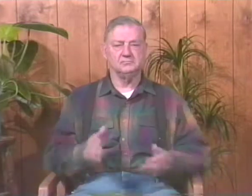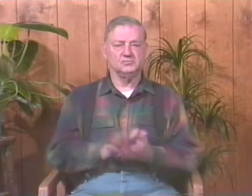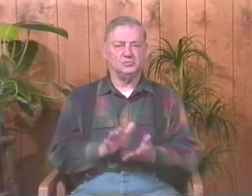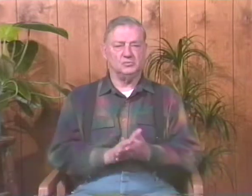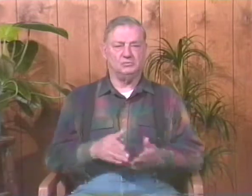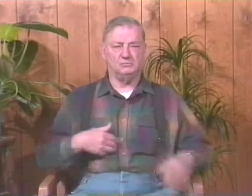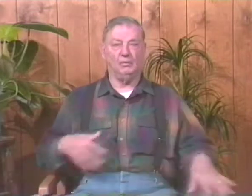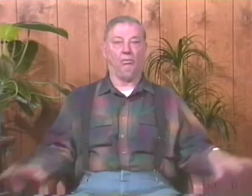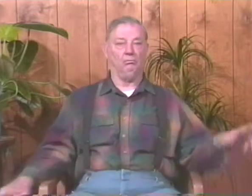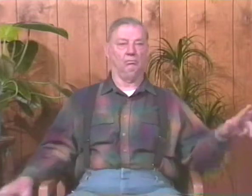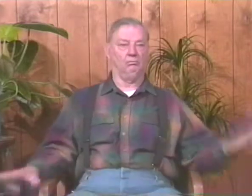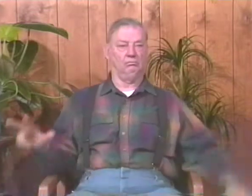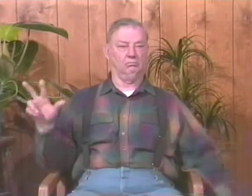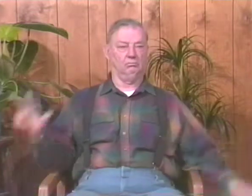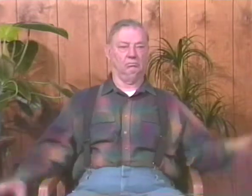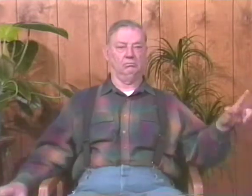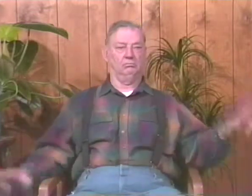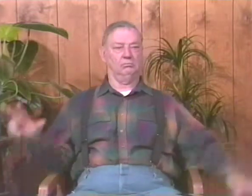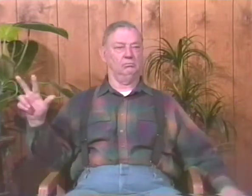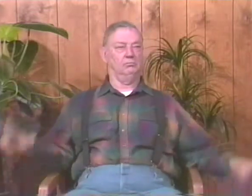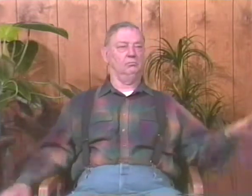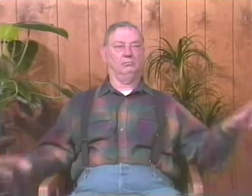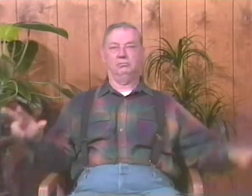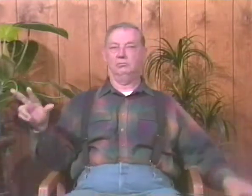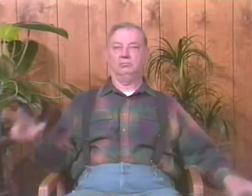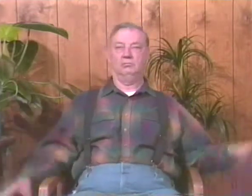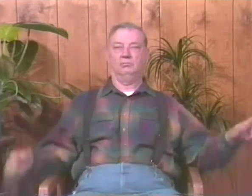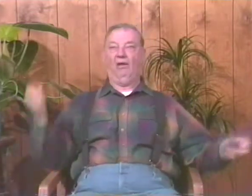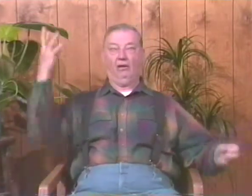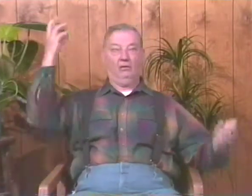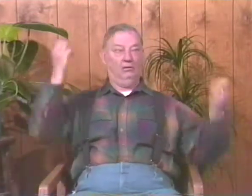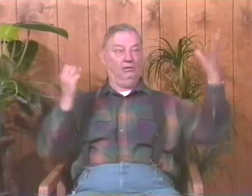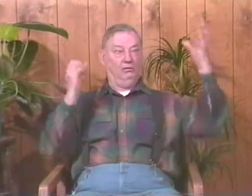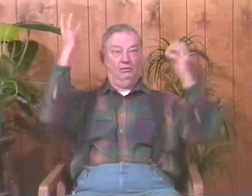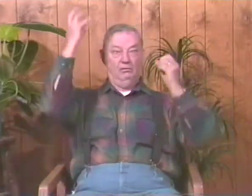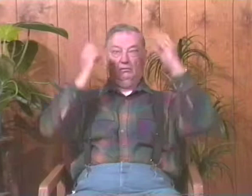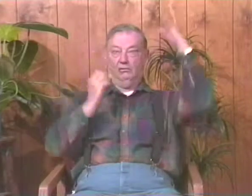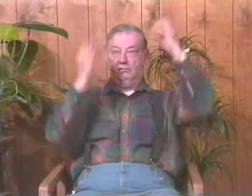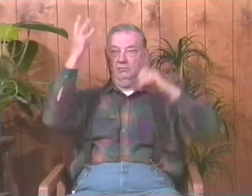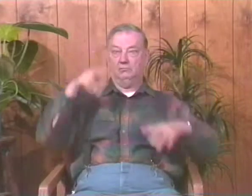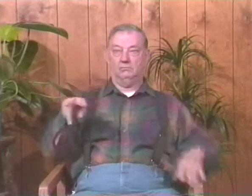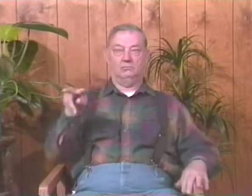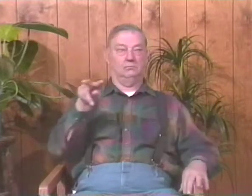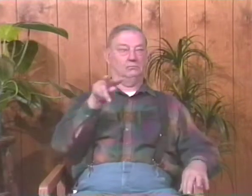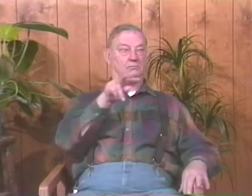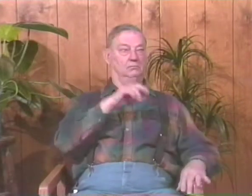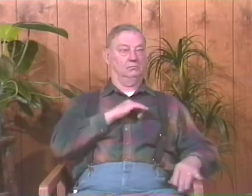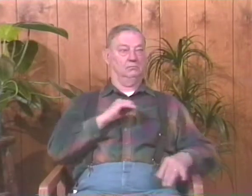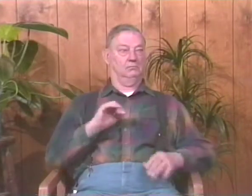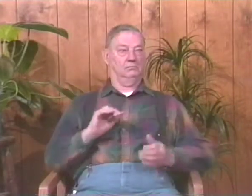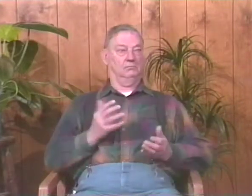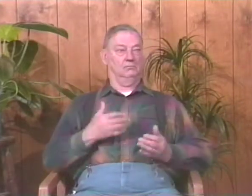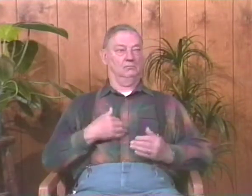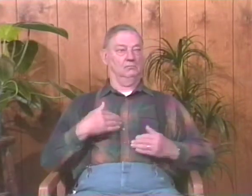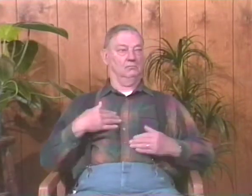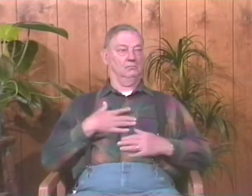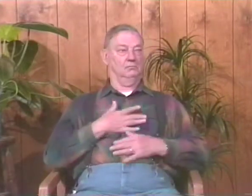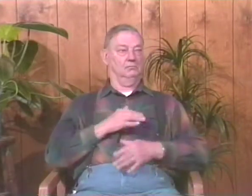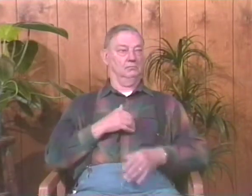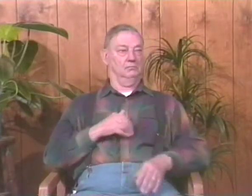When we first got here at school, it was kind of an awkward experience for me. People were waving their hands around in the air, and